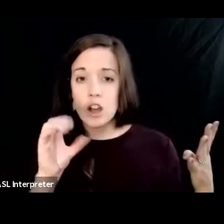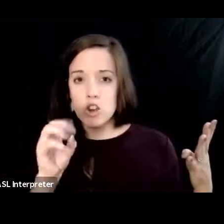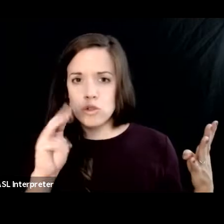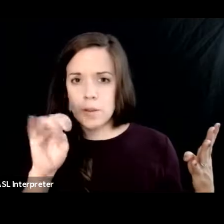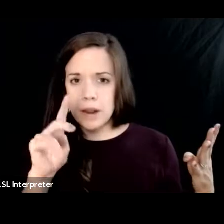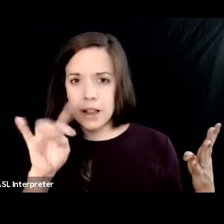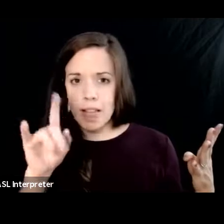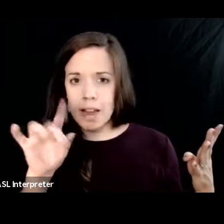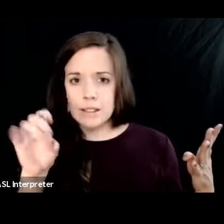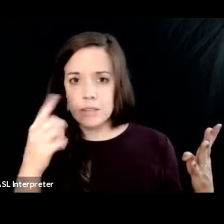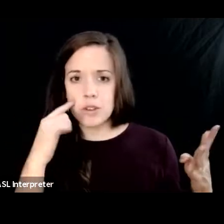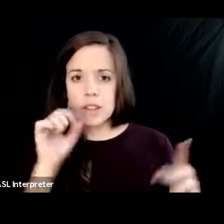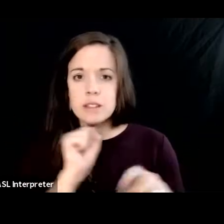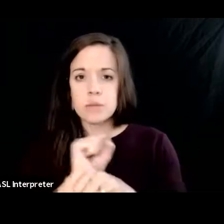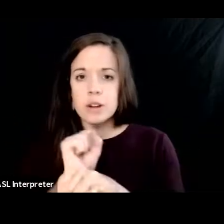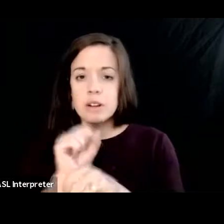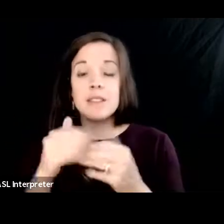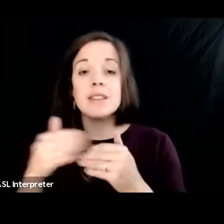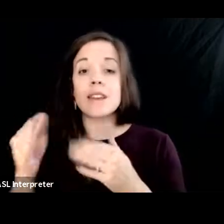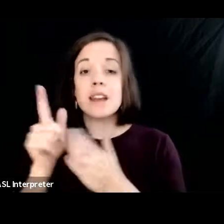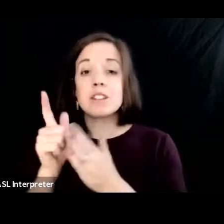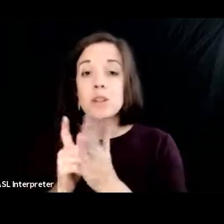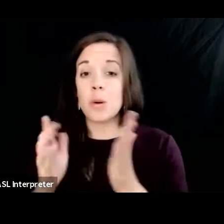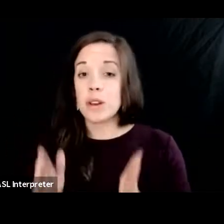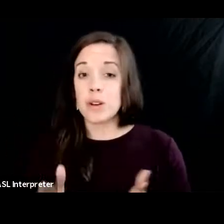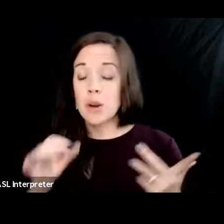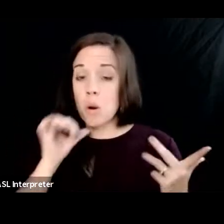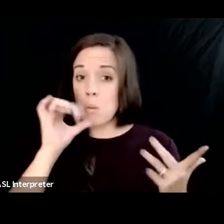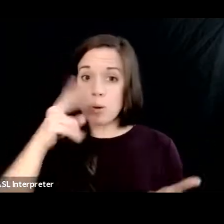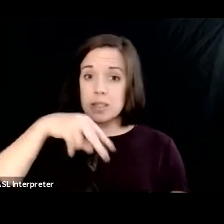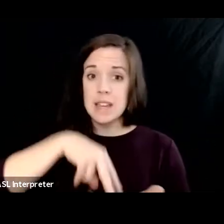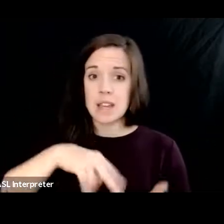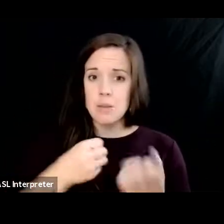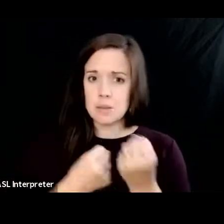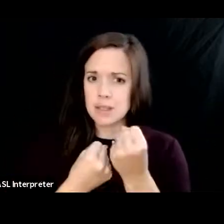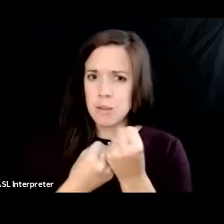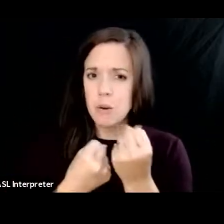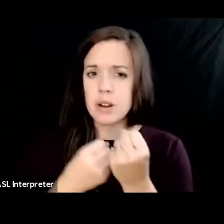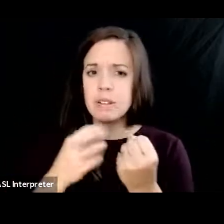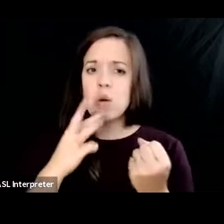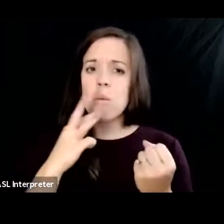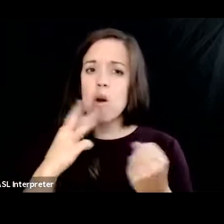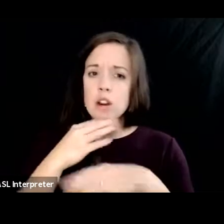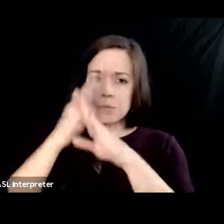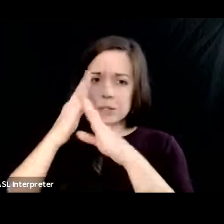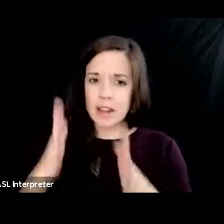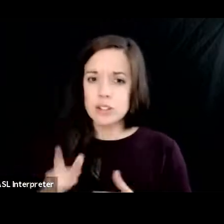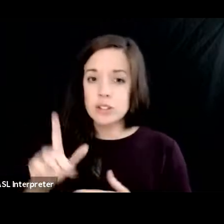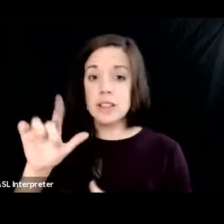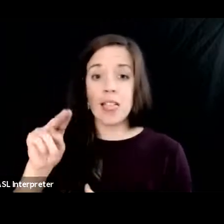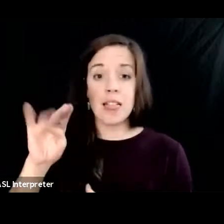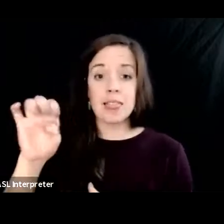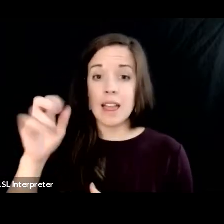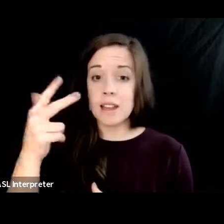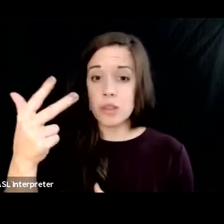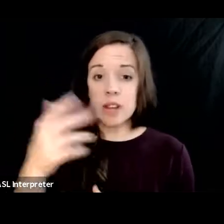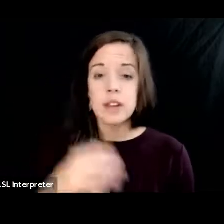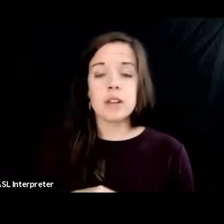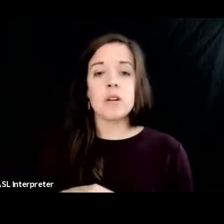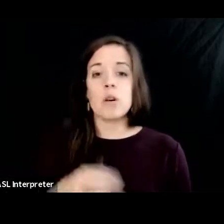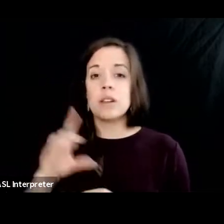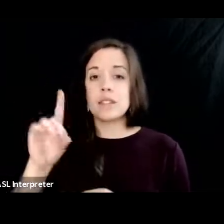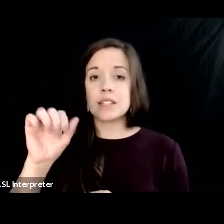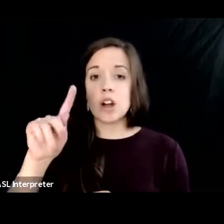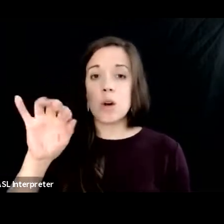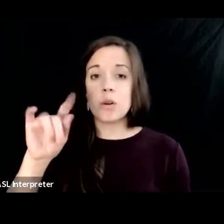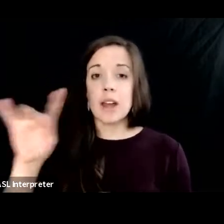work because the next lawyer won't stand up for those water protectors fighting line three or the dakota access pipeline